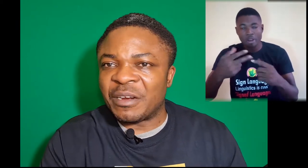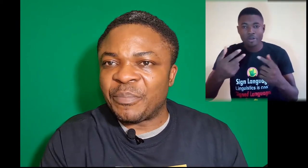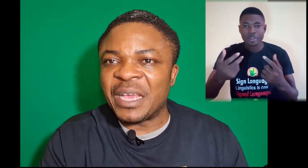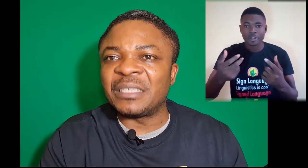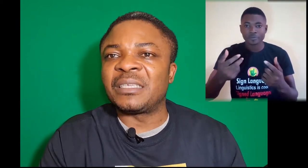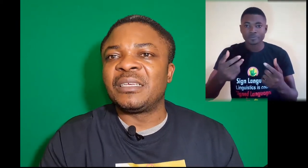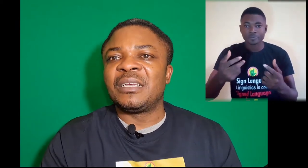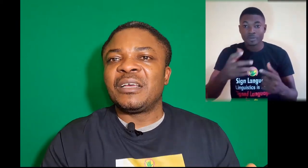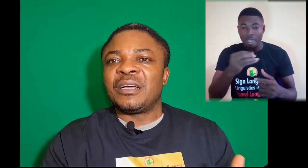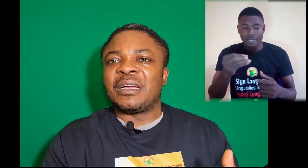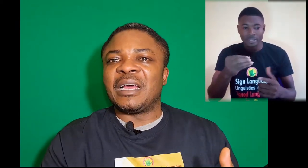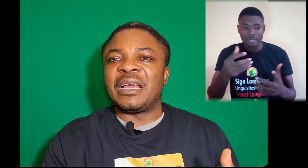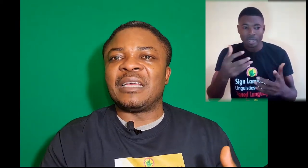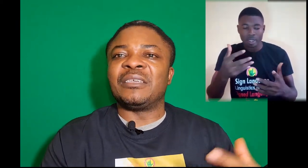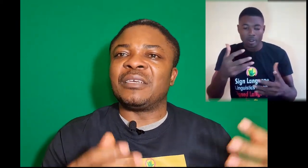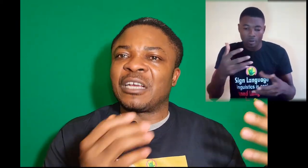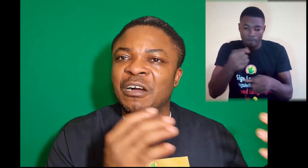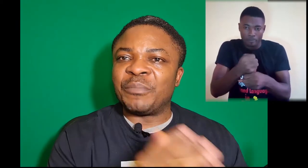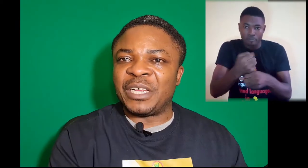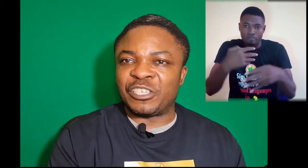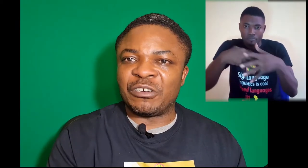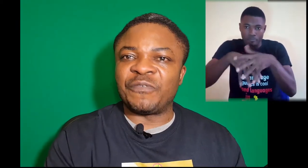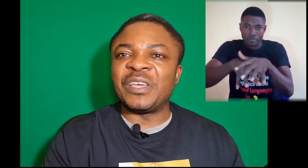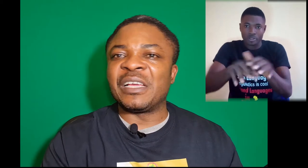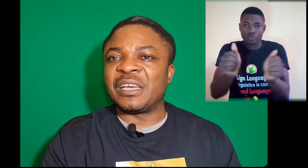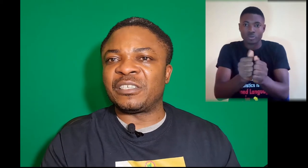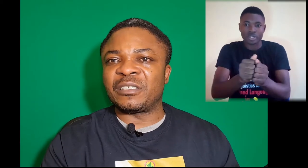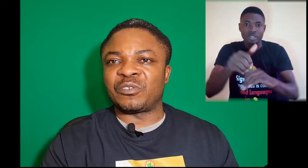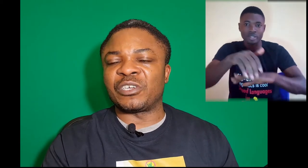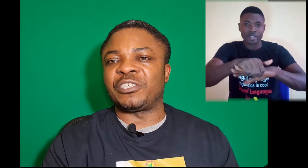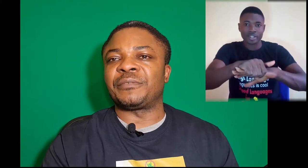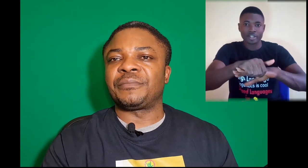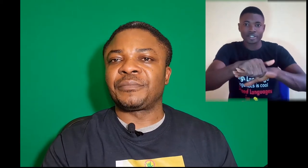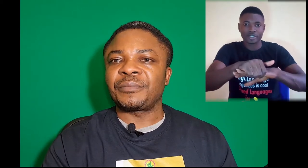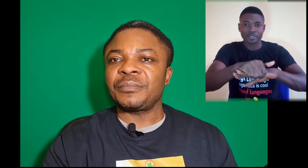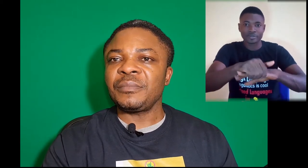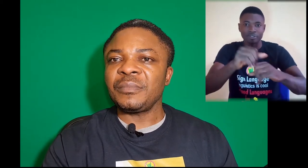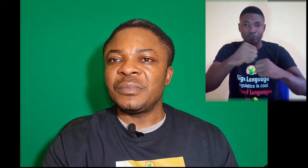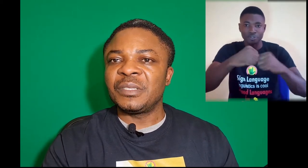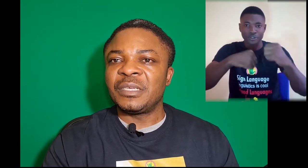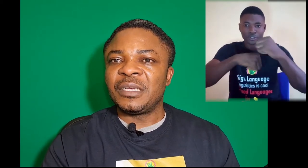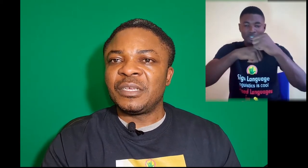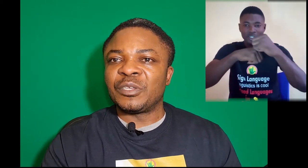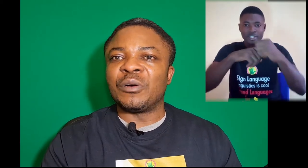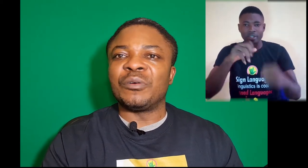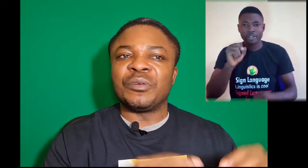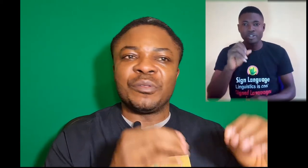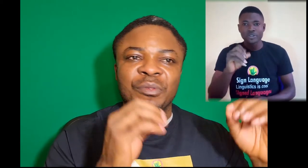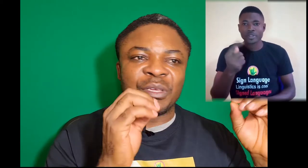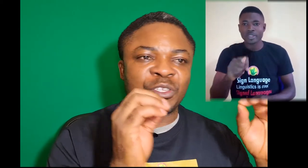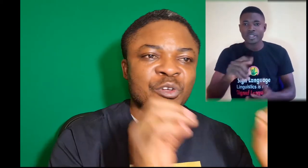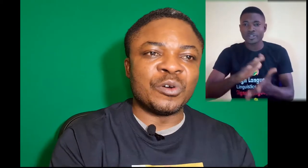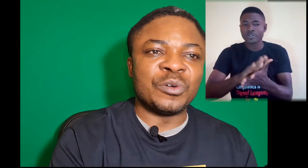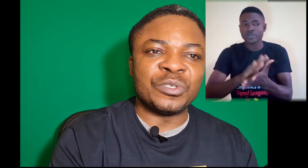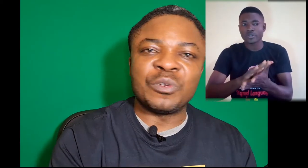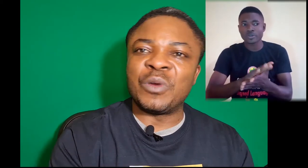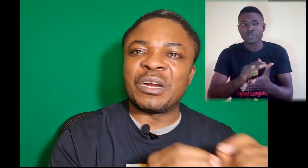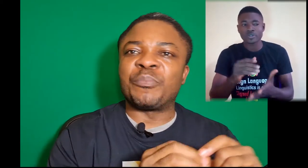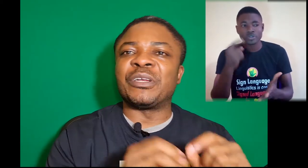-based and a combination of English structure. So the schools were reported